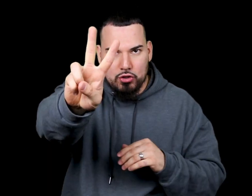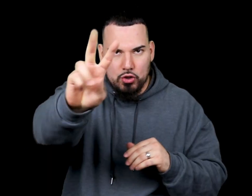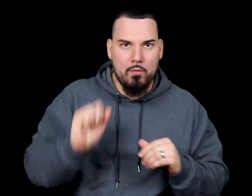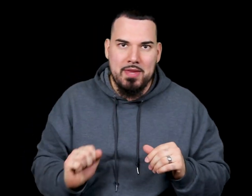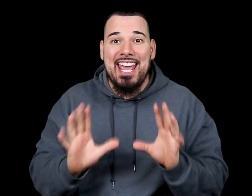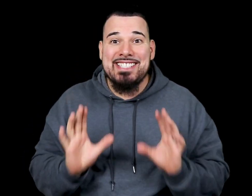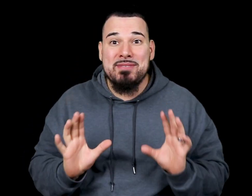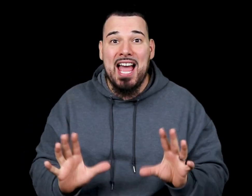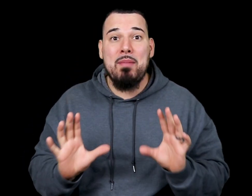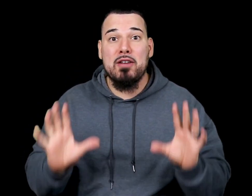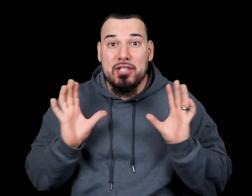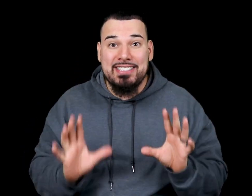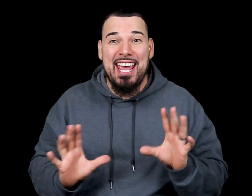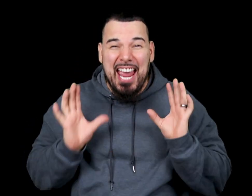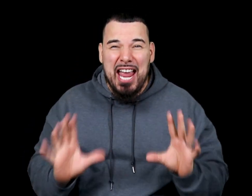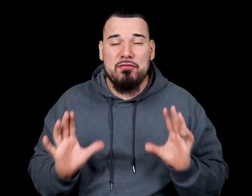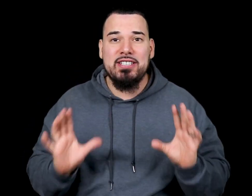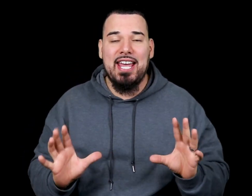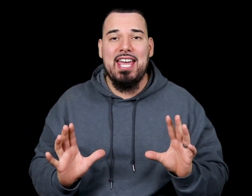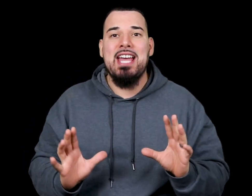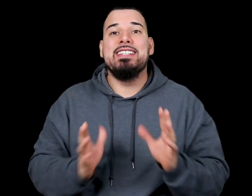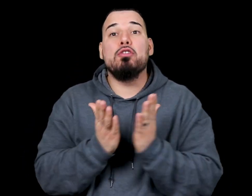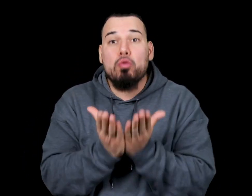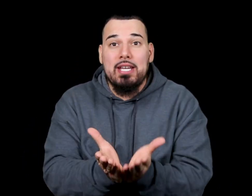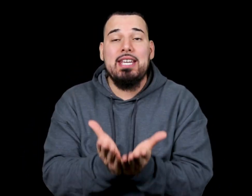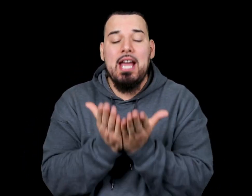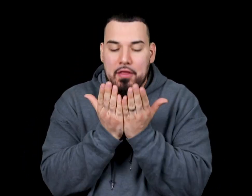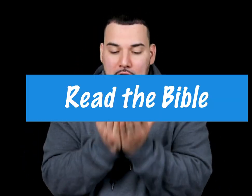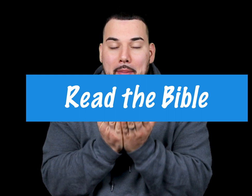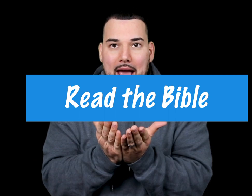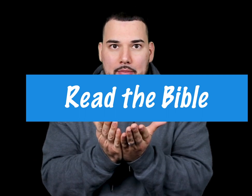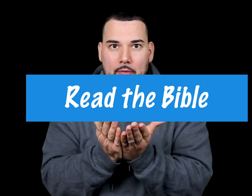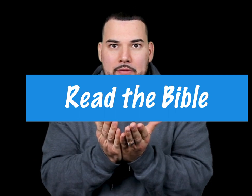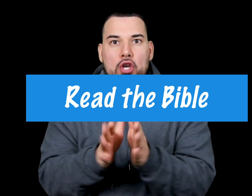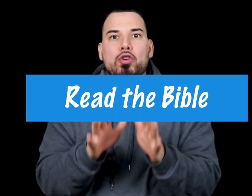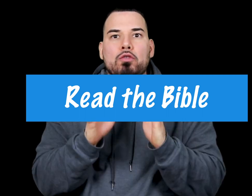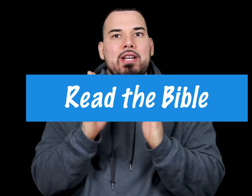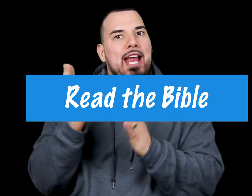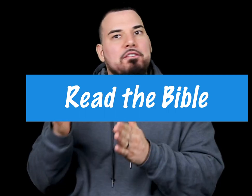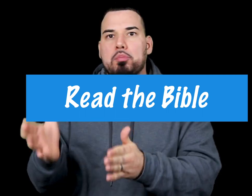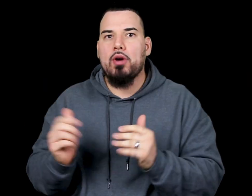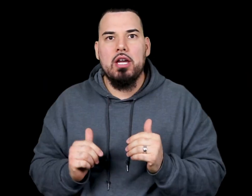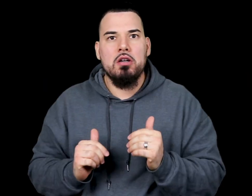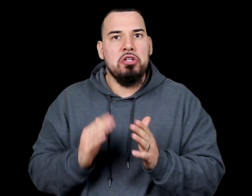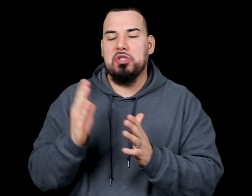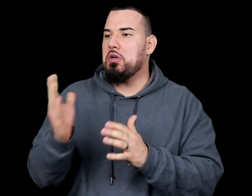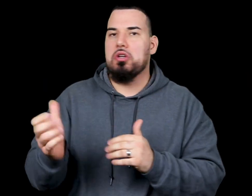Number two, take some time out of your day every day to read the Bible. You can read it after prayer, during your